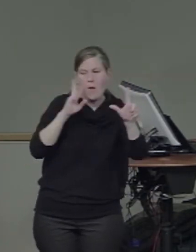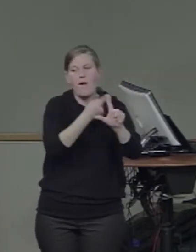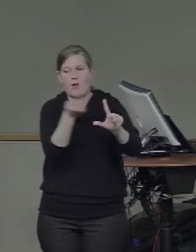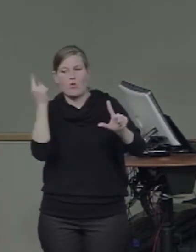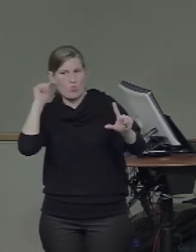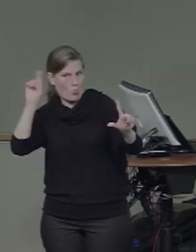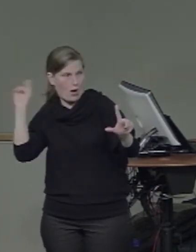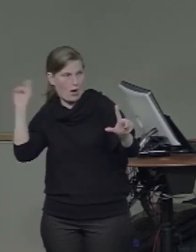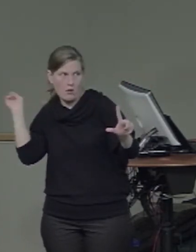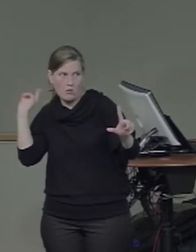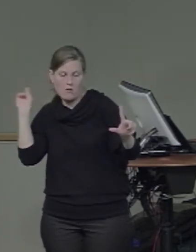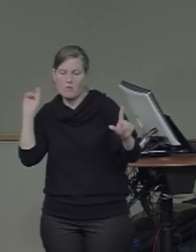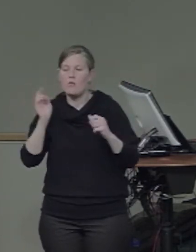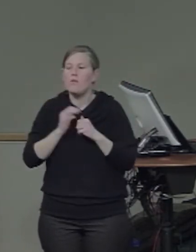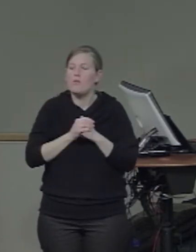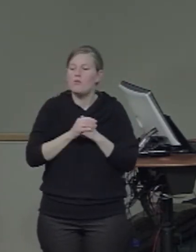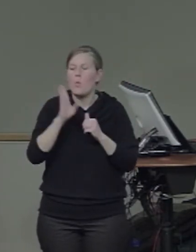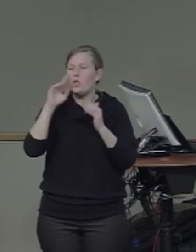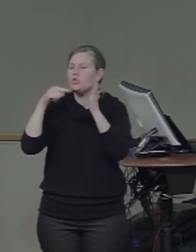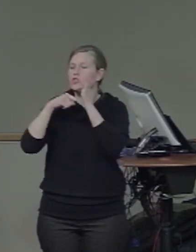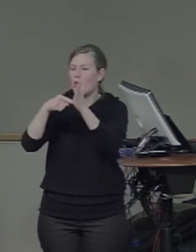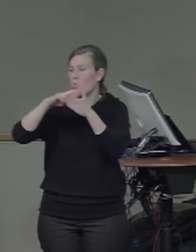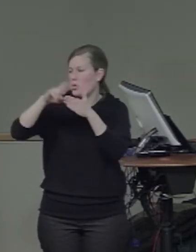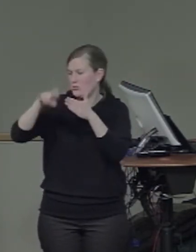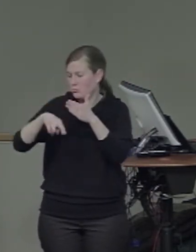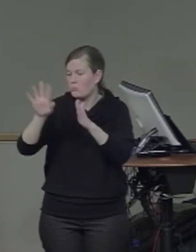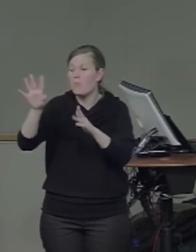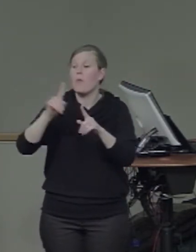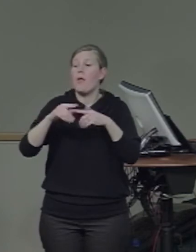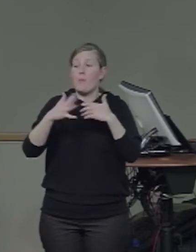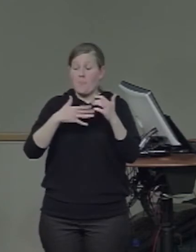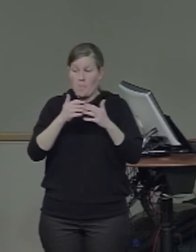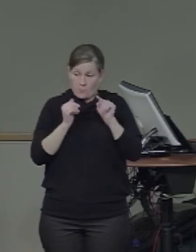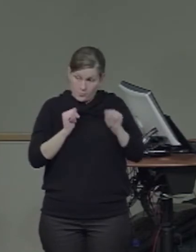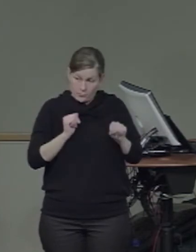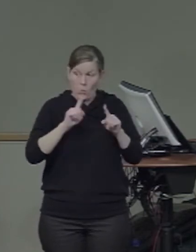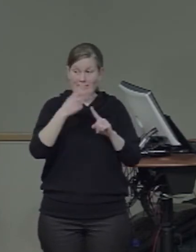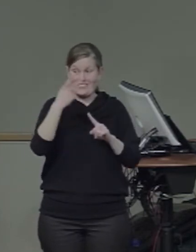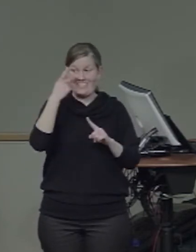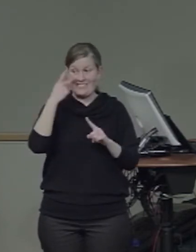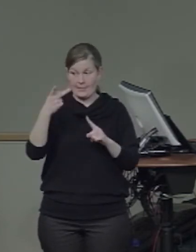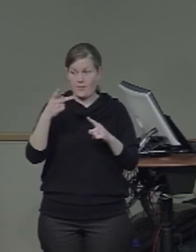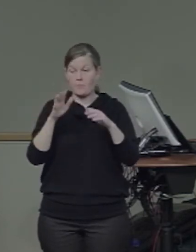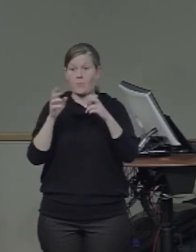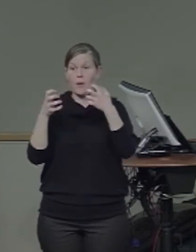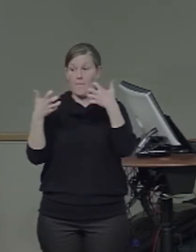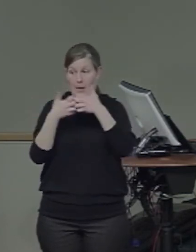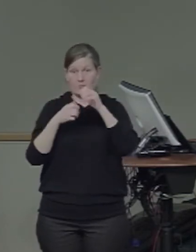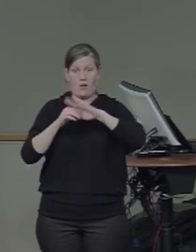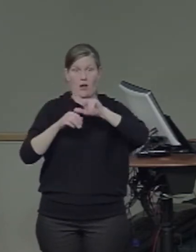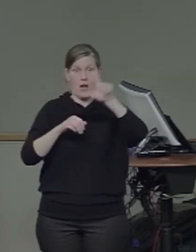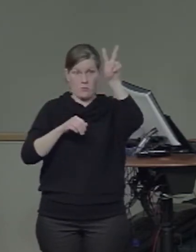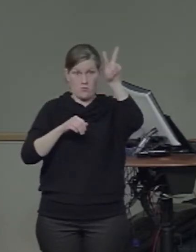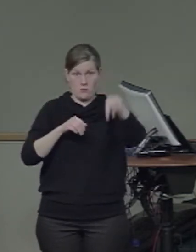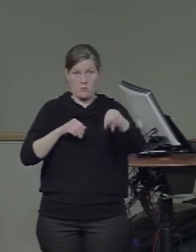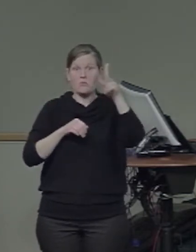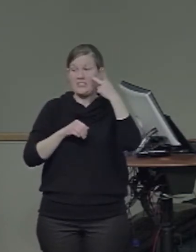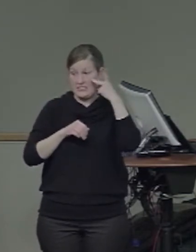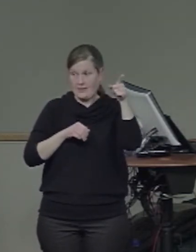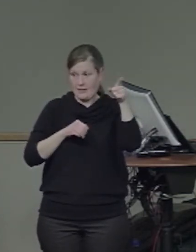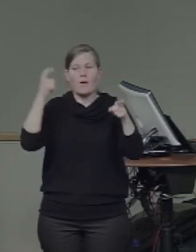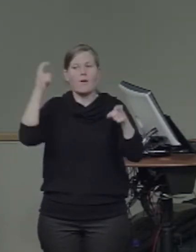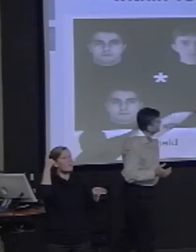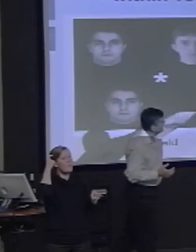And so I'll show you what it'll turn out that when the match is in the left field, there's an advantage in doing the comparison